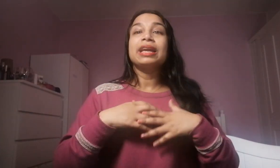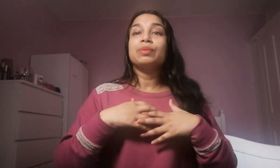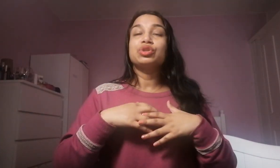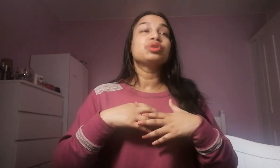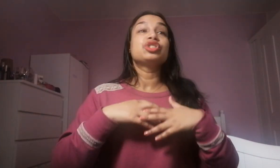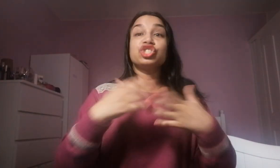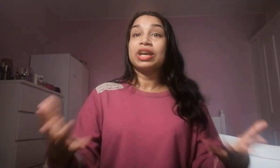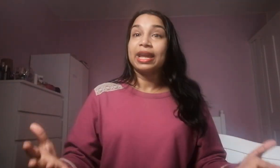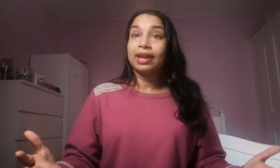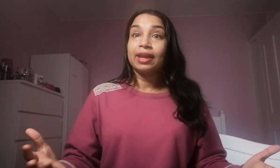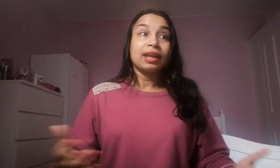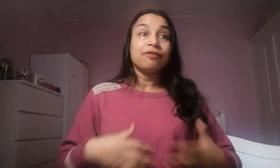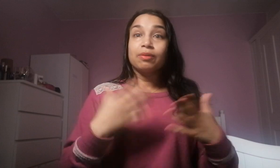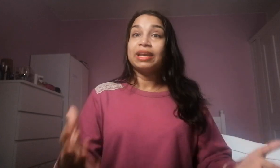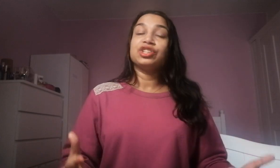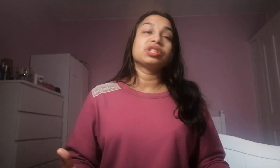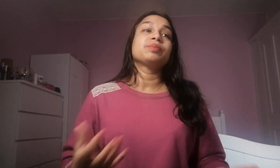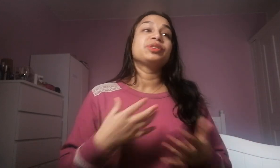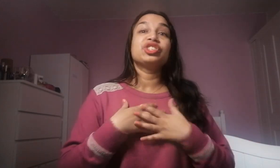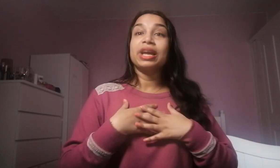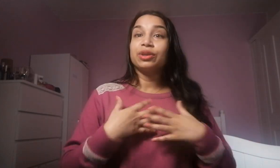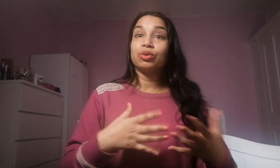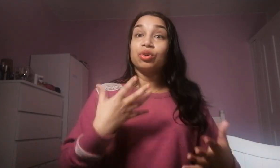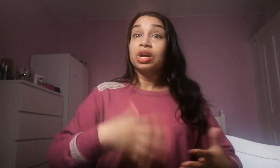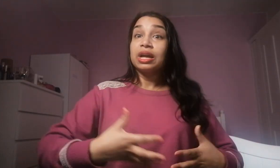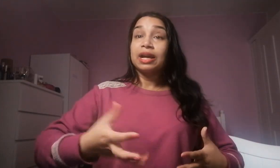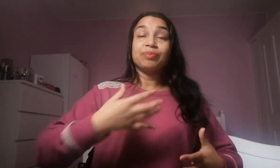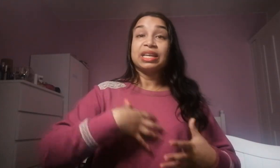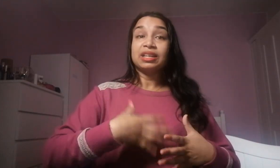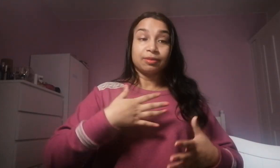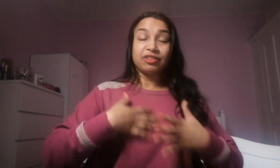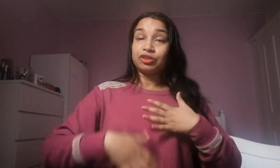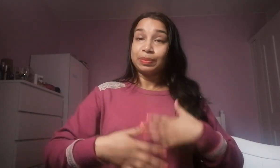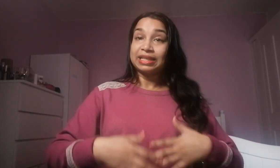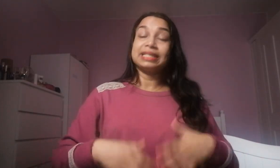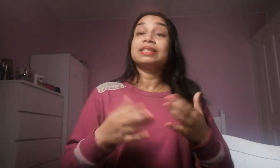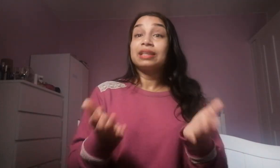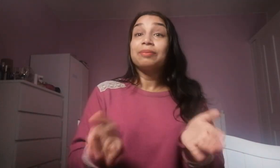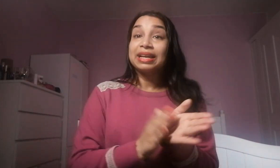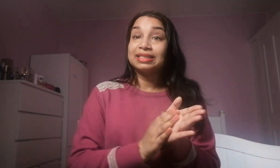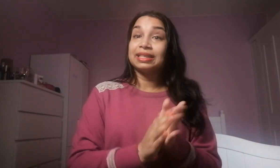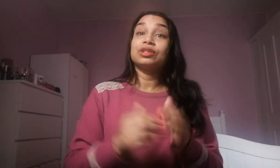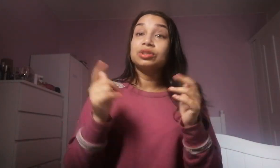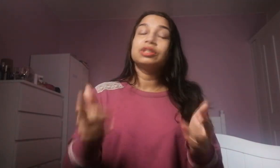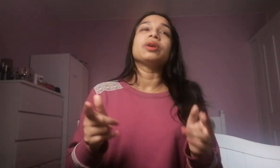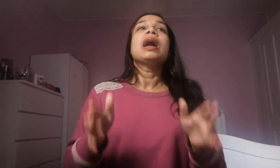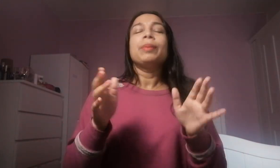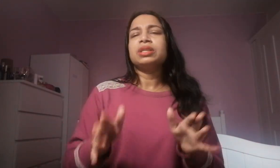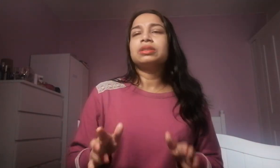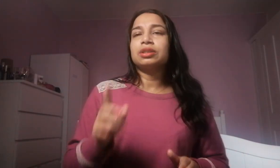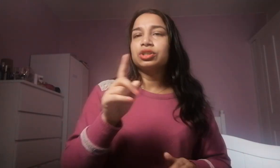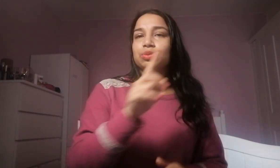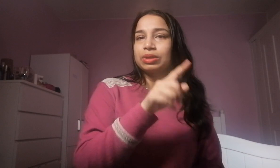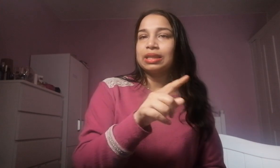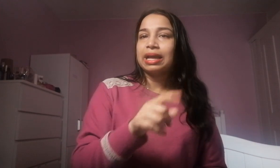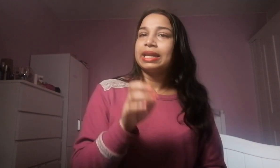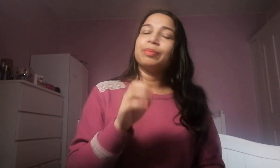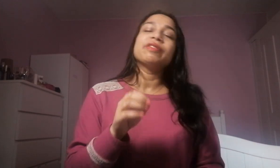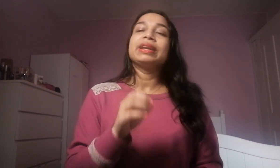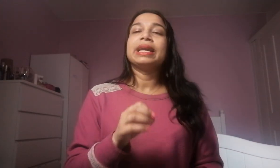able to share information share your inner vulnerabilities amazing you know but just just with that yeah be really